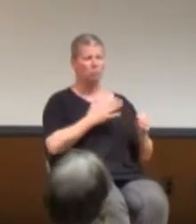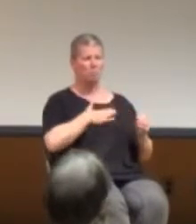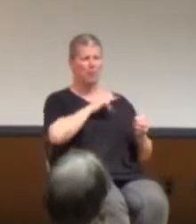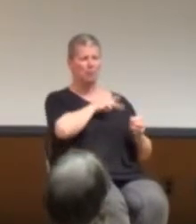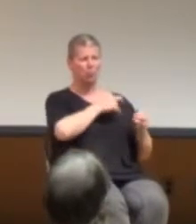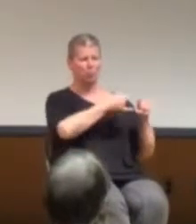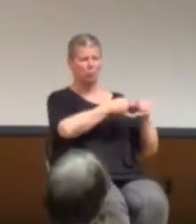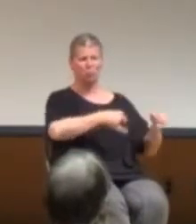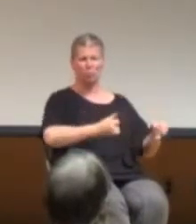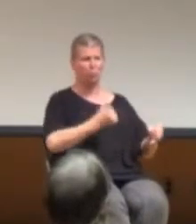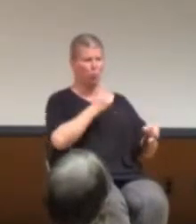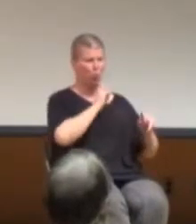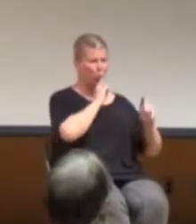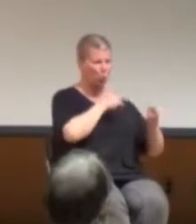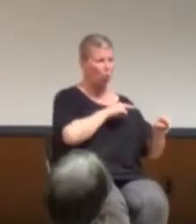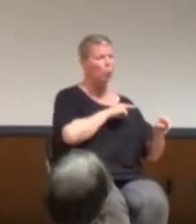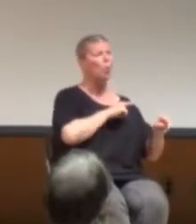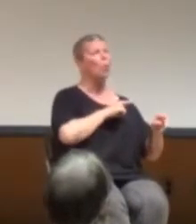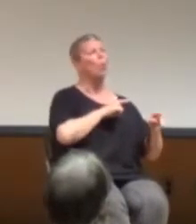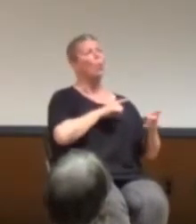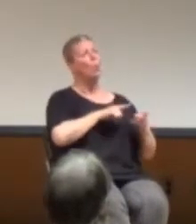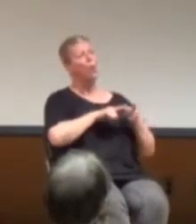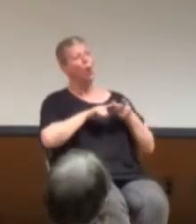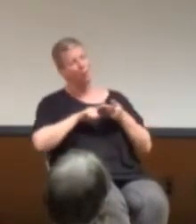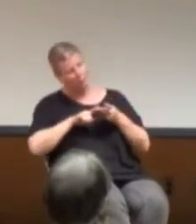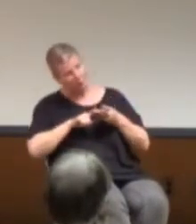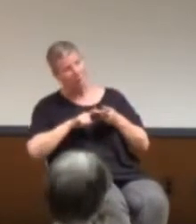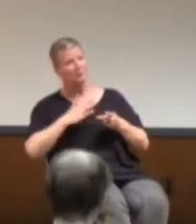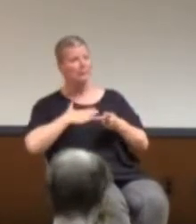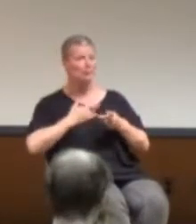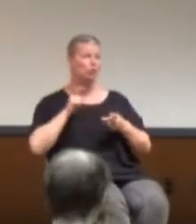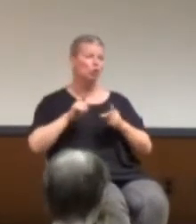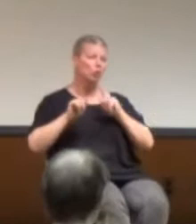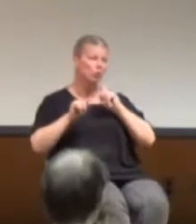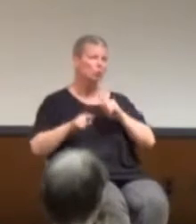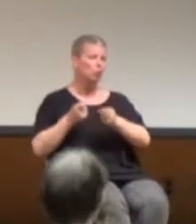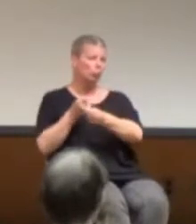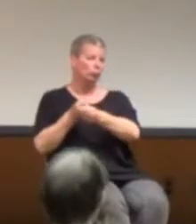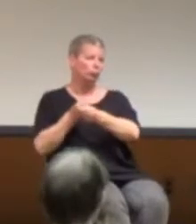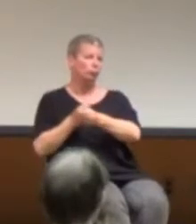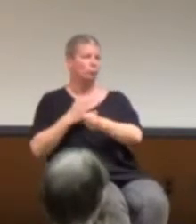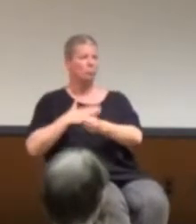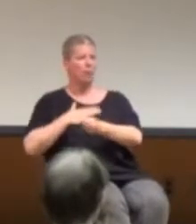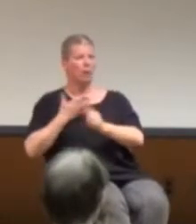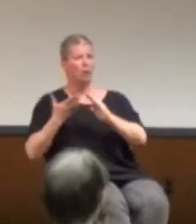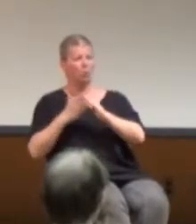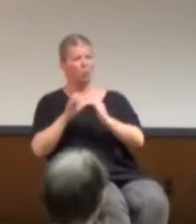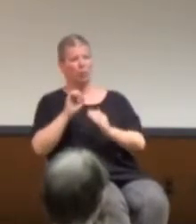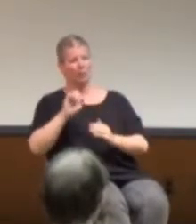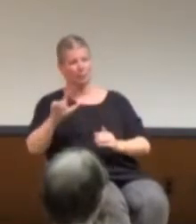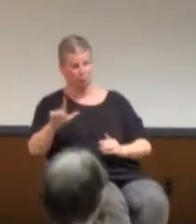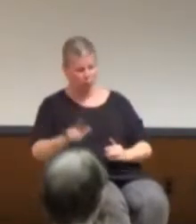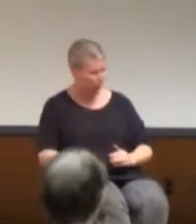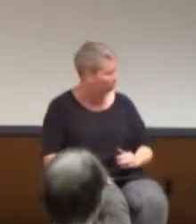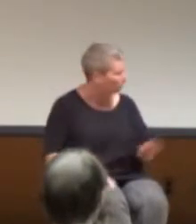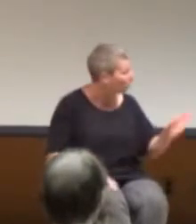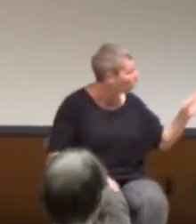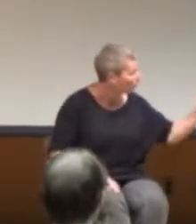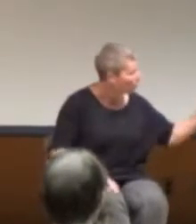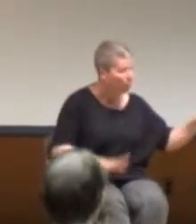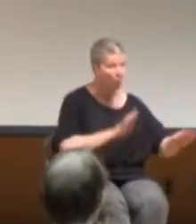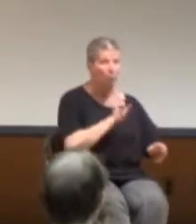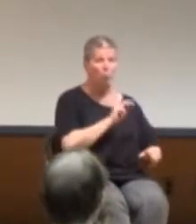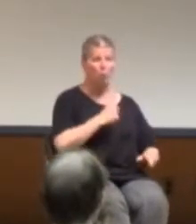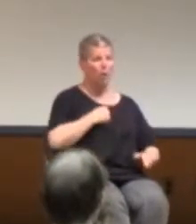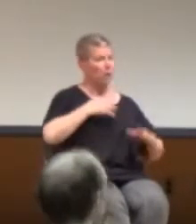Um, yes, I guess. Um, so, I personally haven't done any live interviews, although they are in a climate phenomenon.